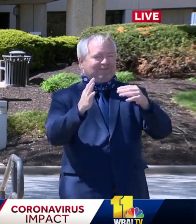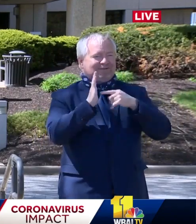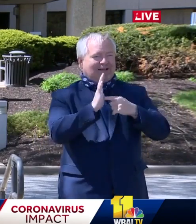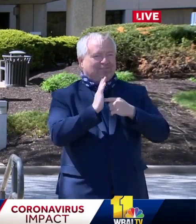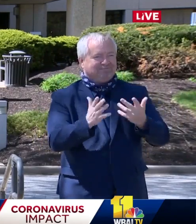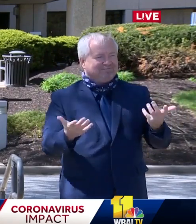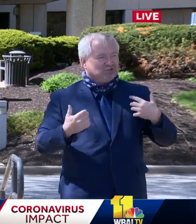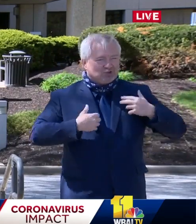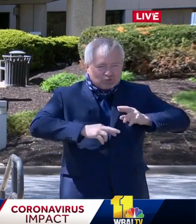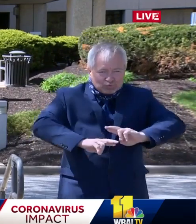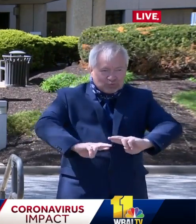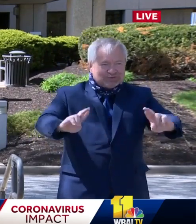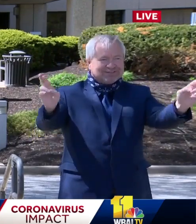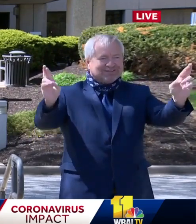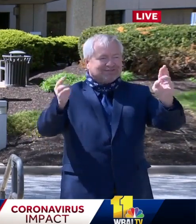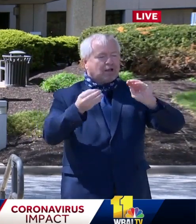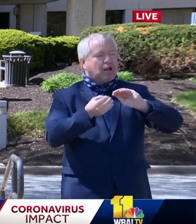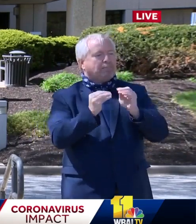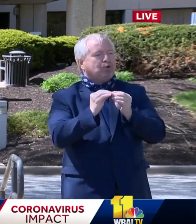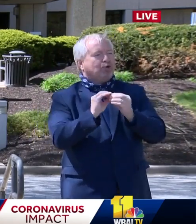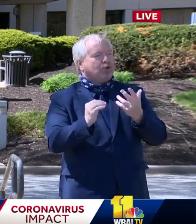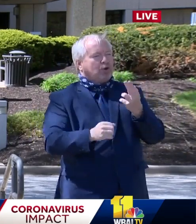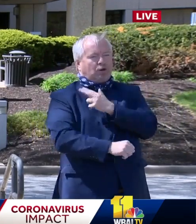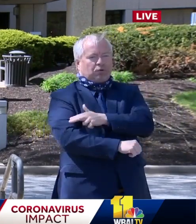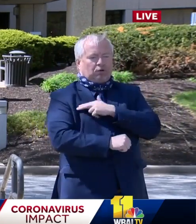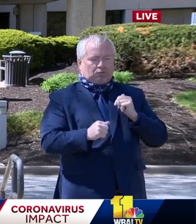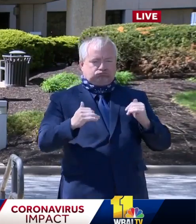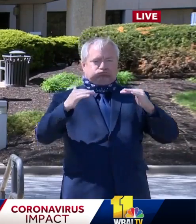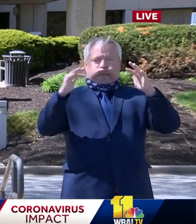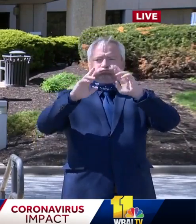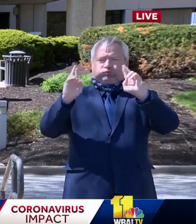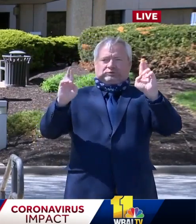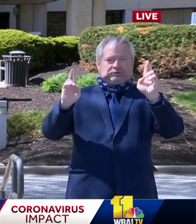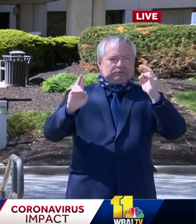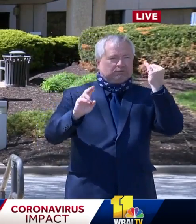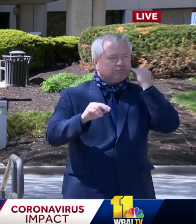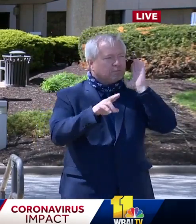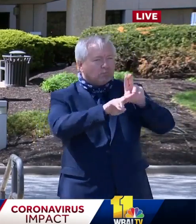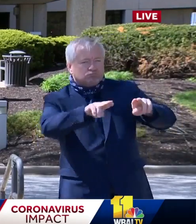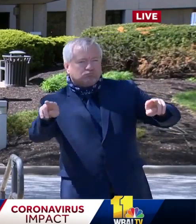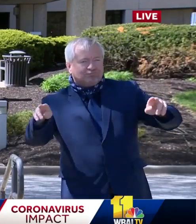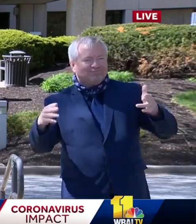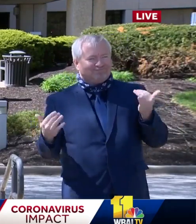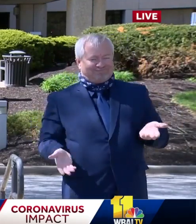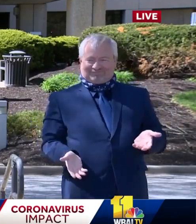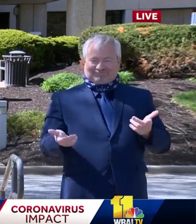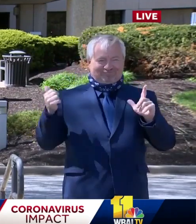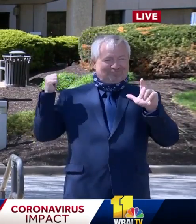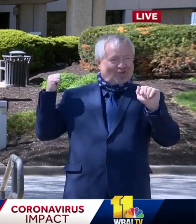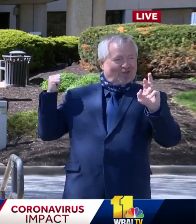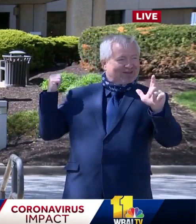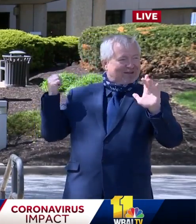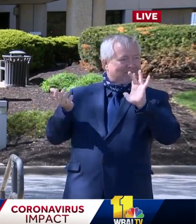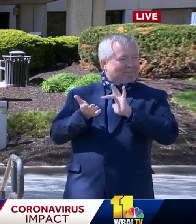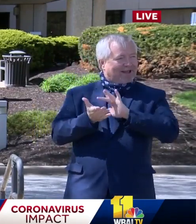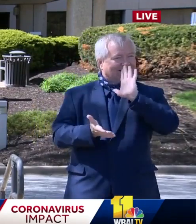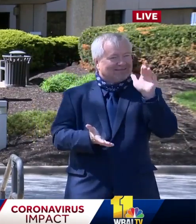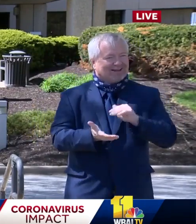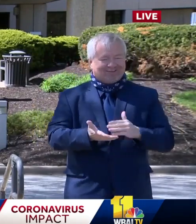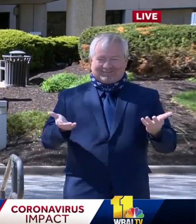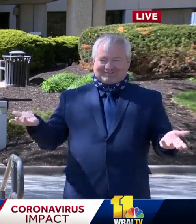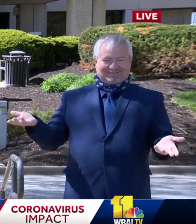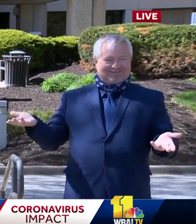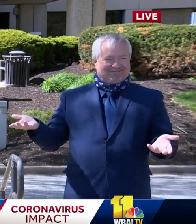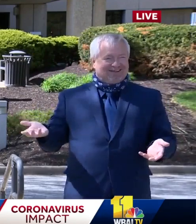capacity. In addition to the Laurel Medical Center here in Prince George's County, the 250-bed